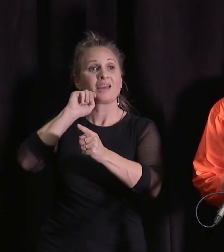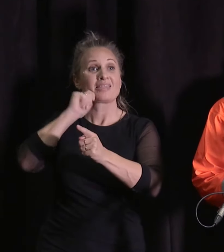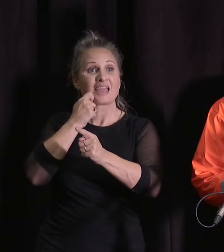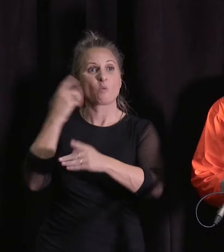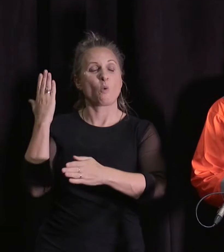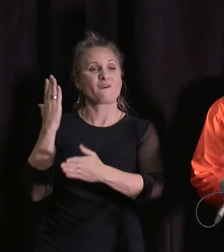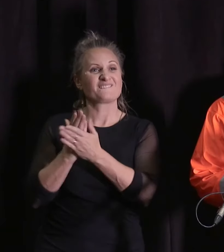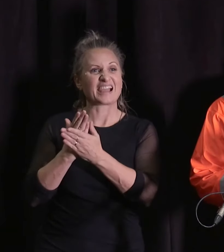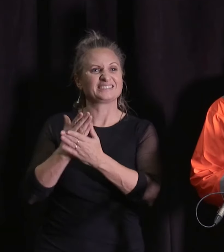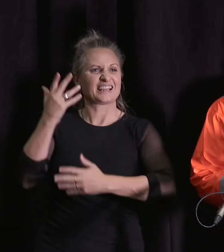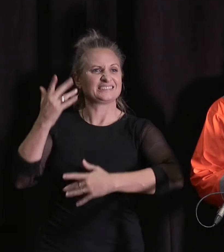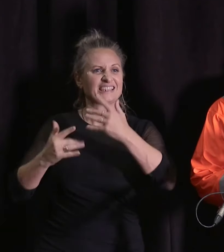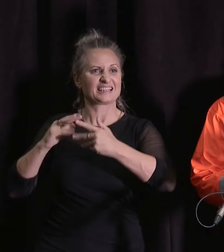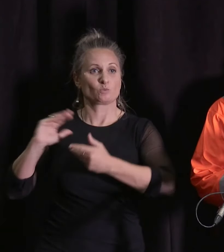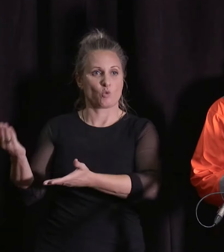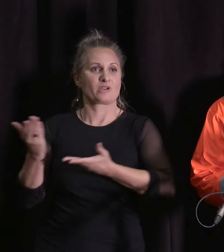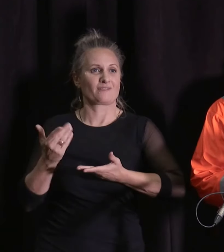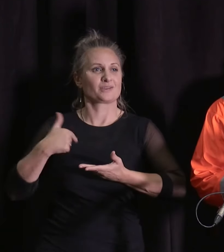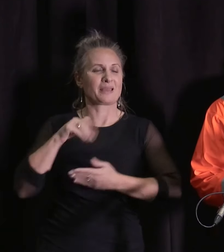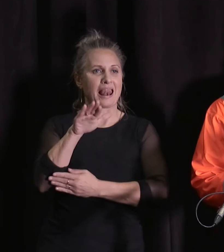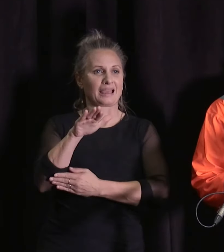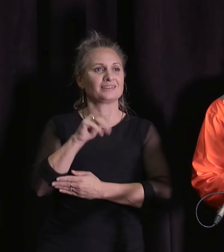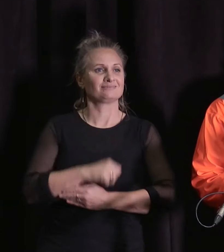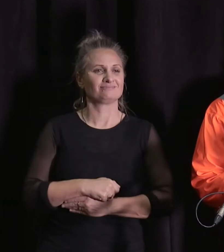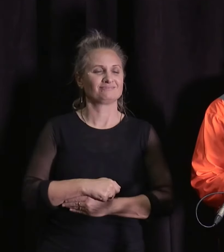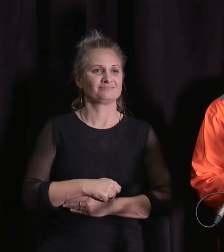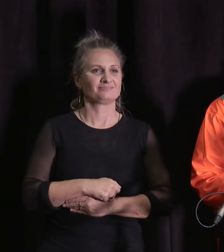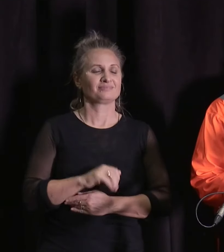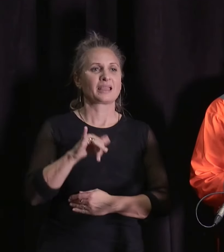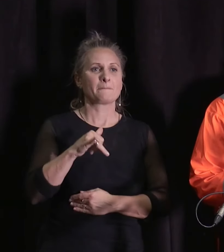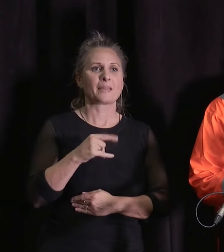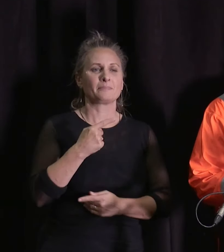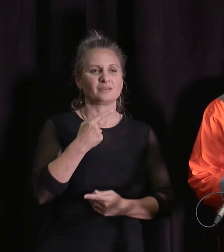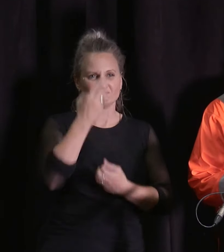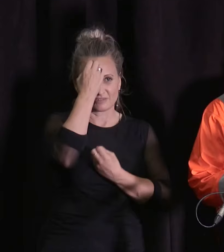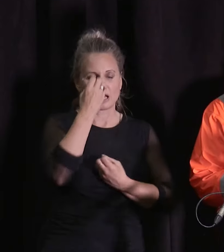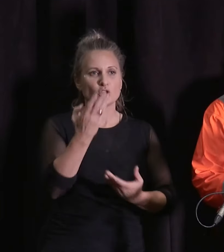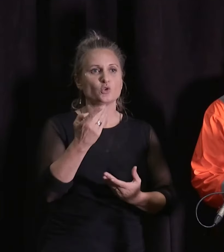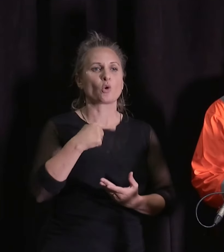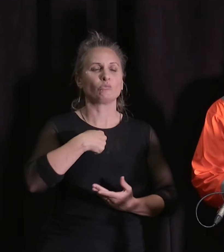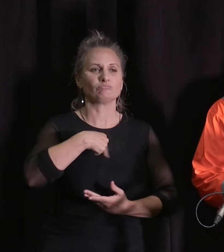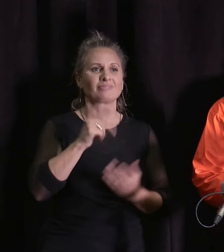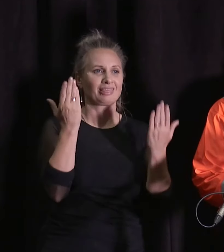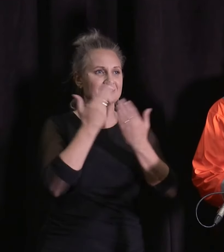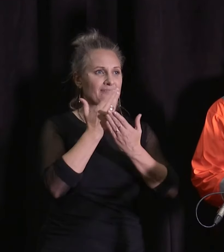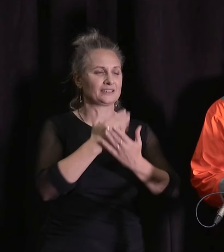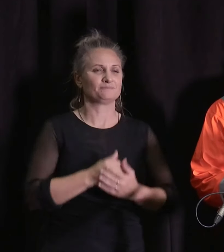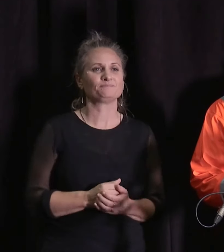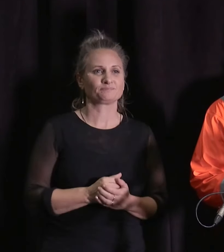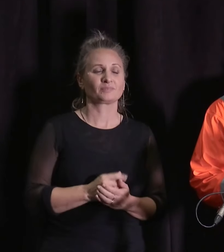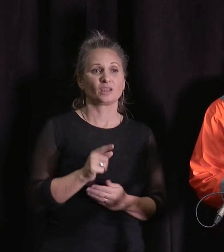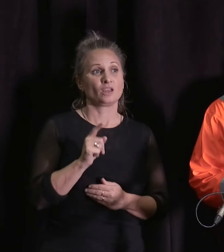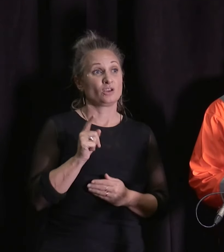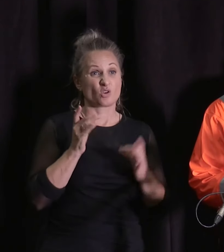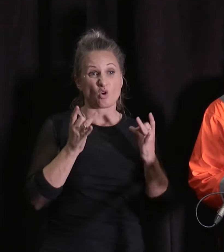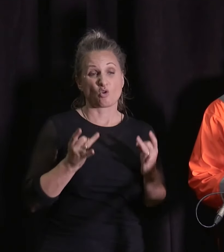people will be looking for later on today and potentially early this evening. People will be aware a national state